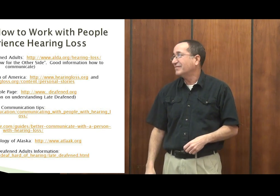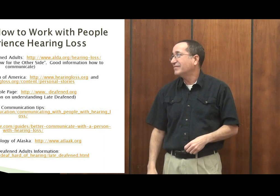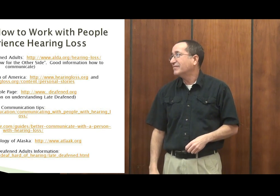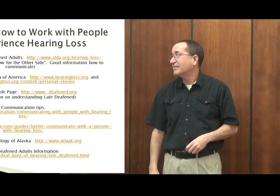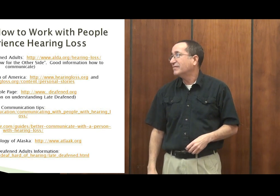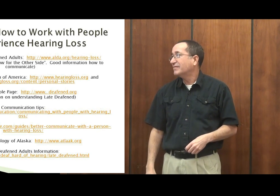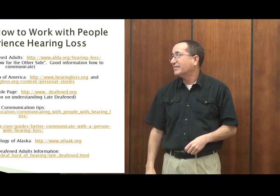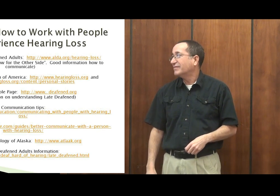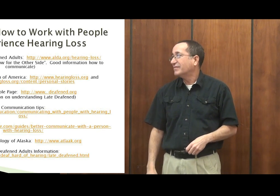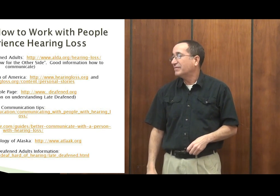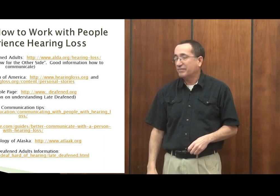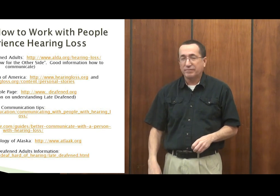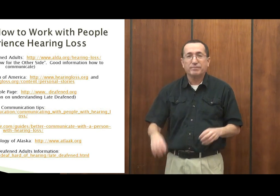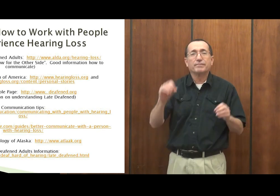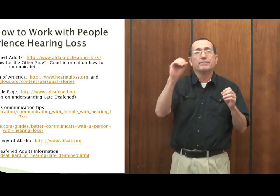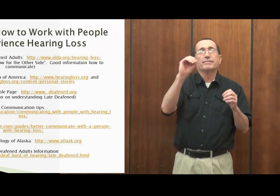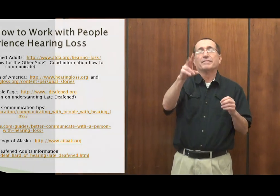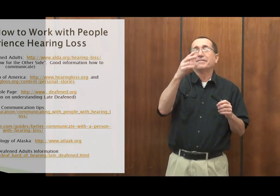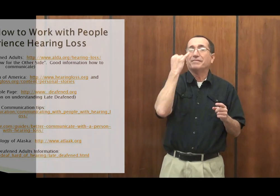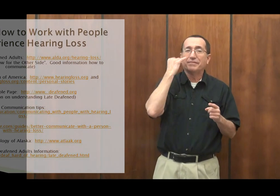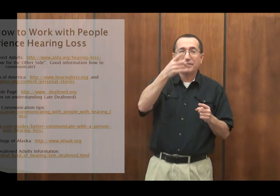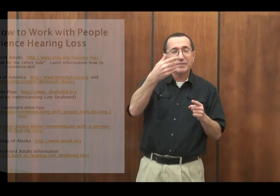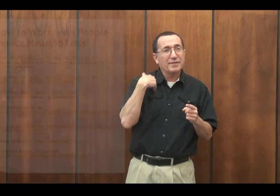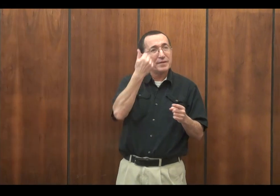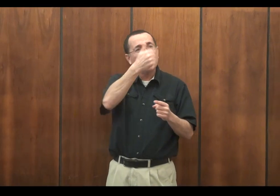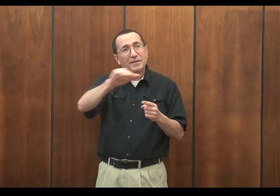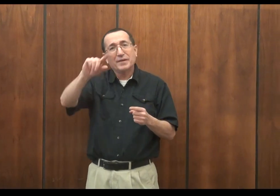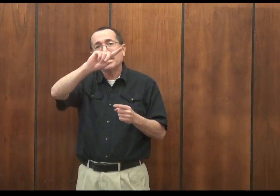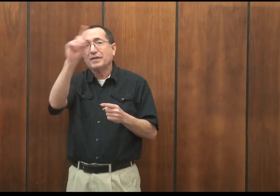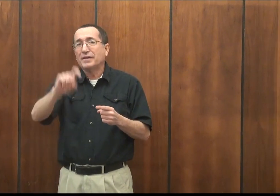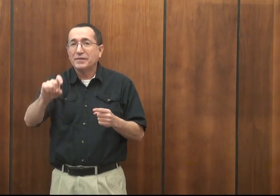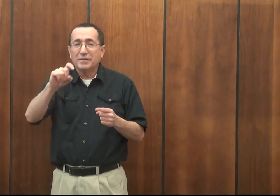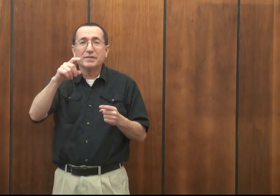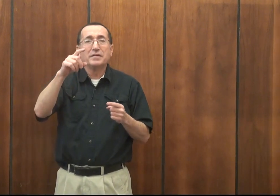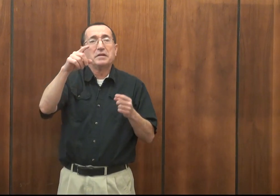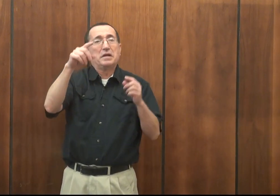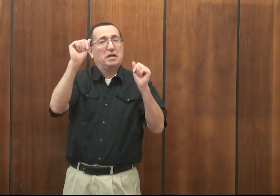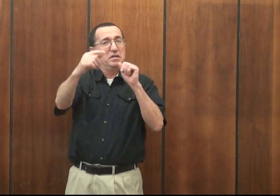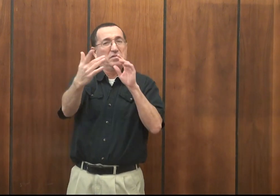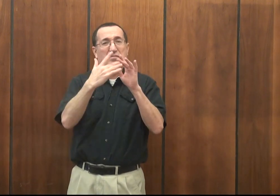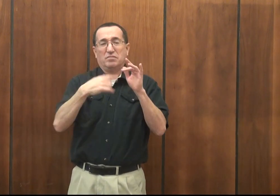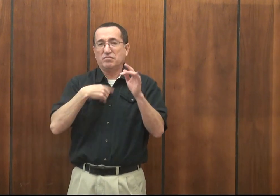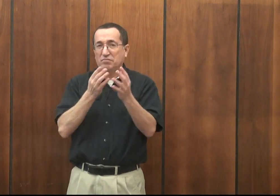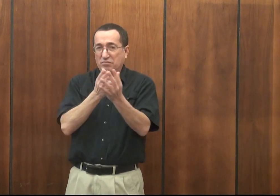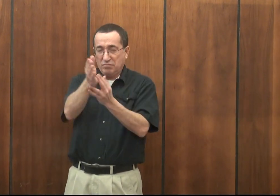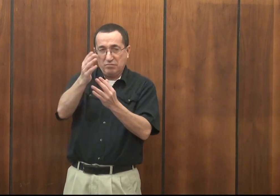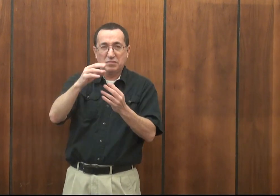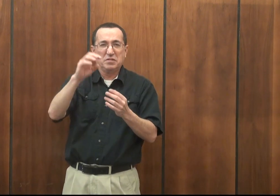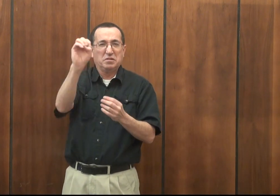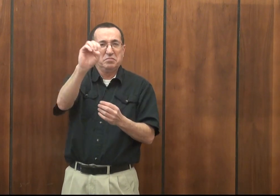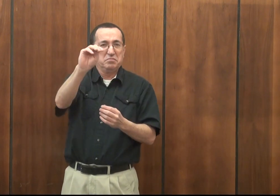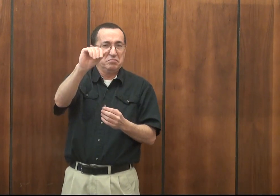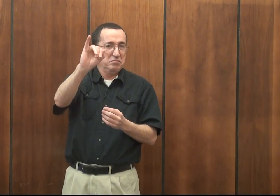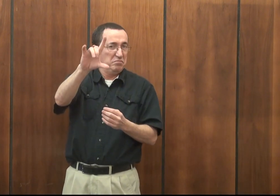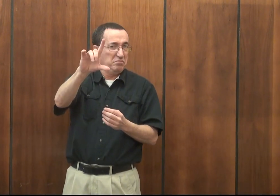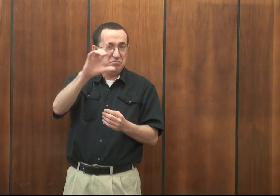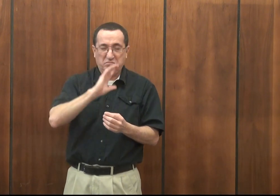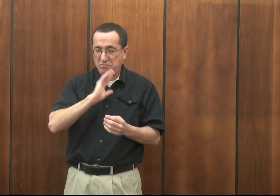And so, if you guys have any questions, you can contact me through email.